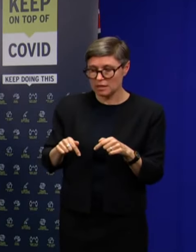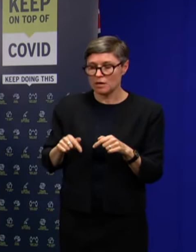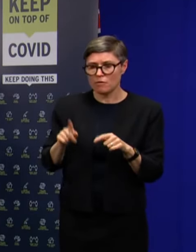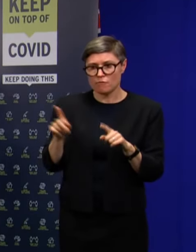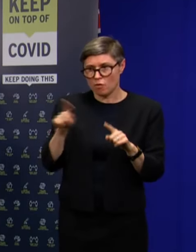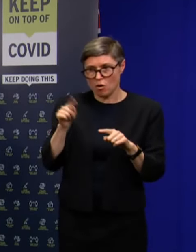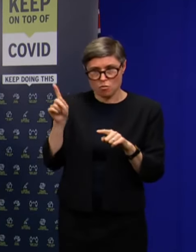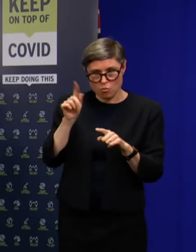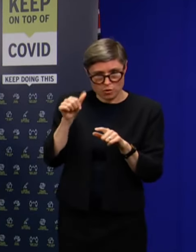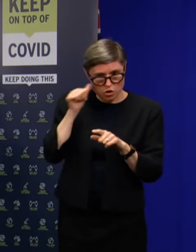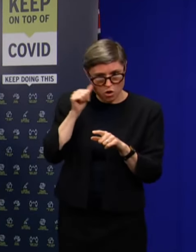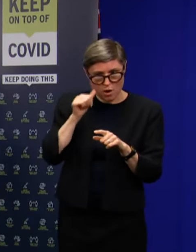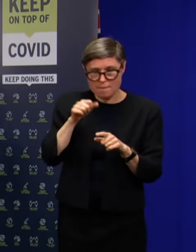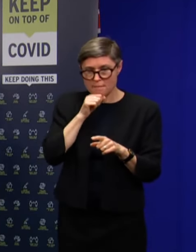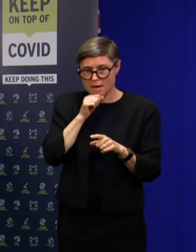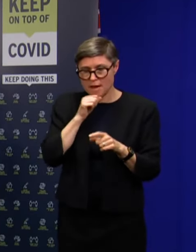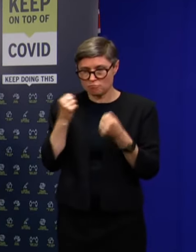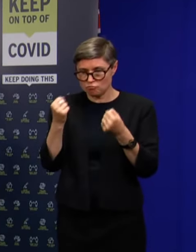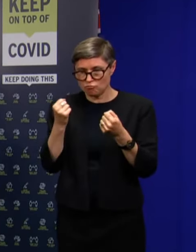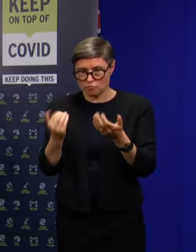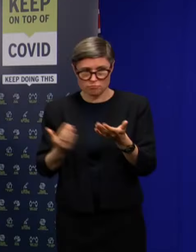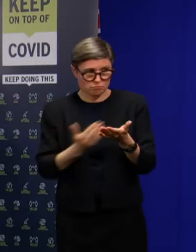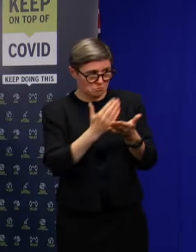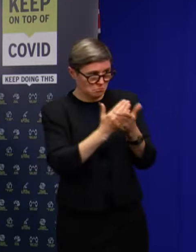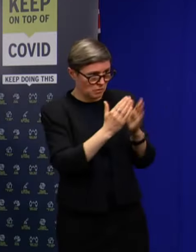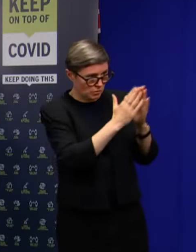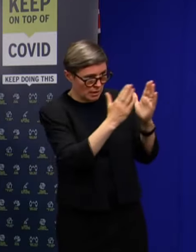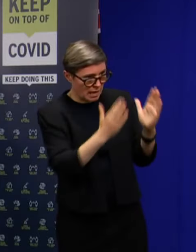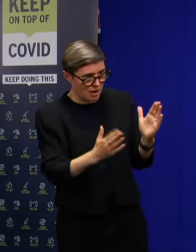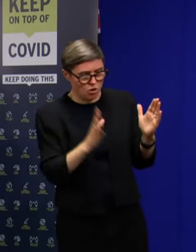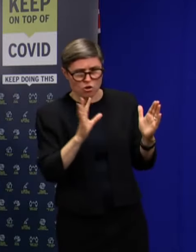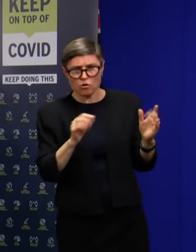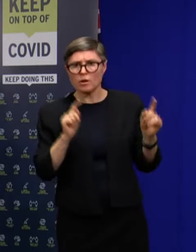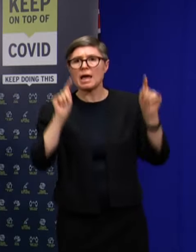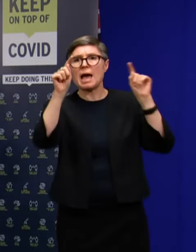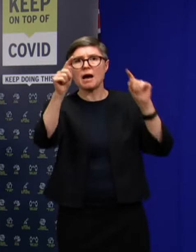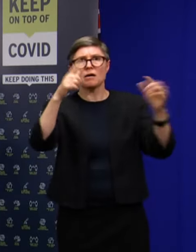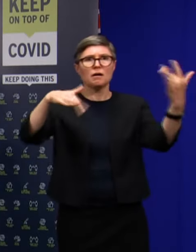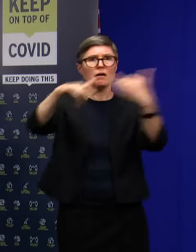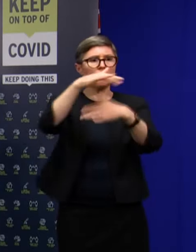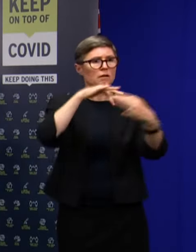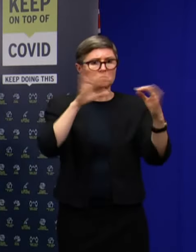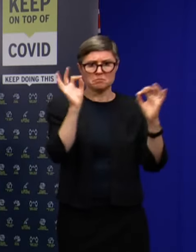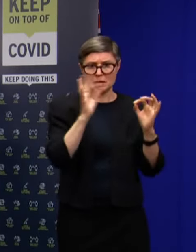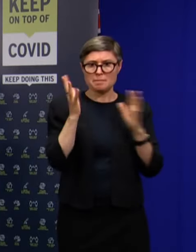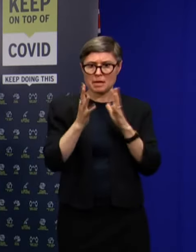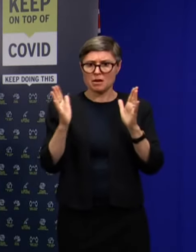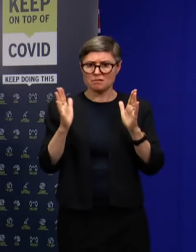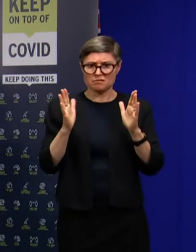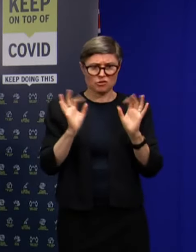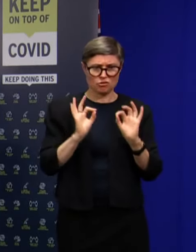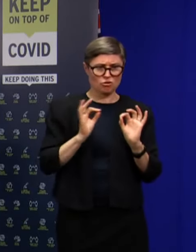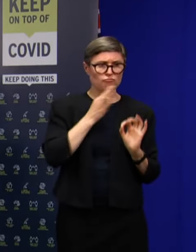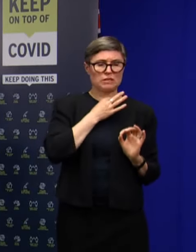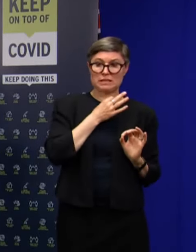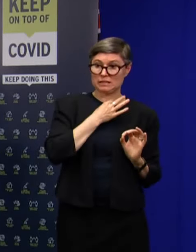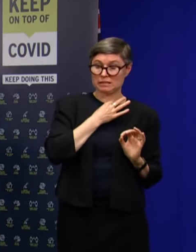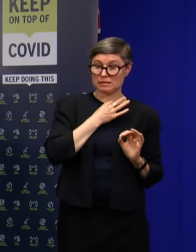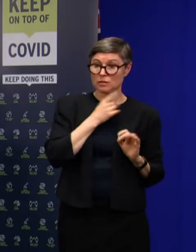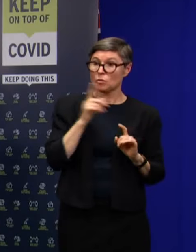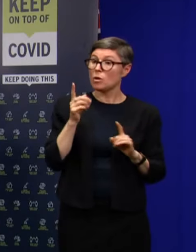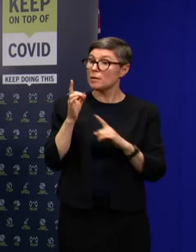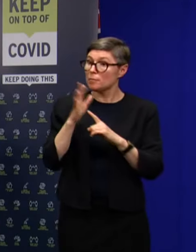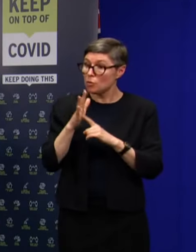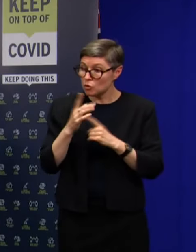to the premises, with no interaction with the community, there is no risk. And importantly, the close contacts